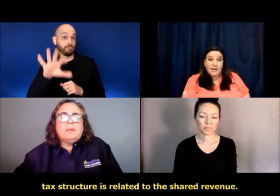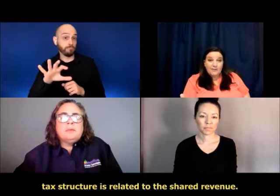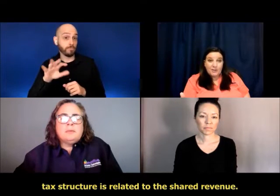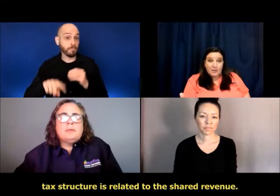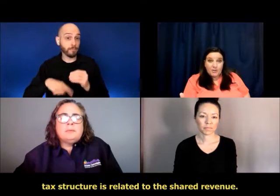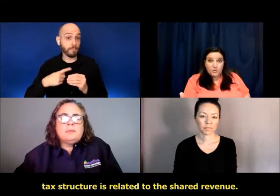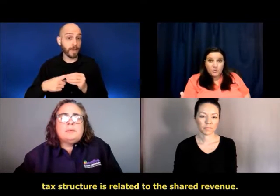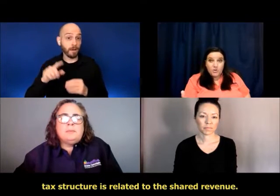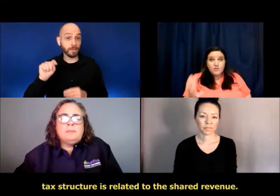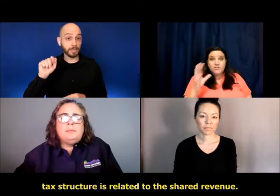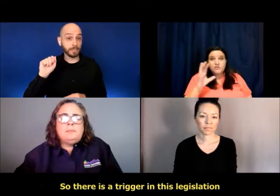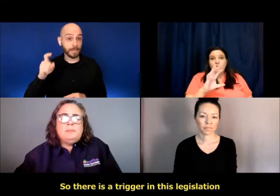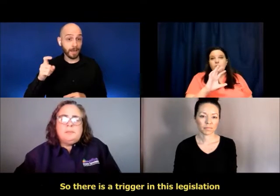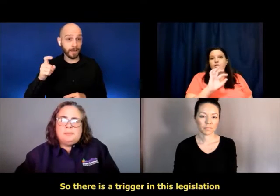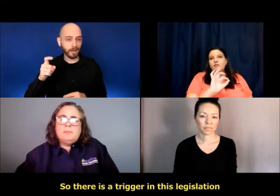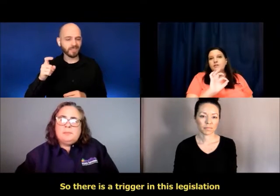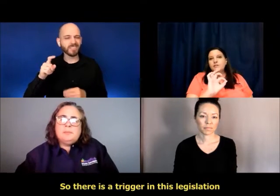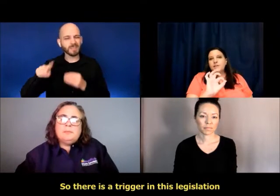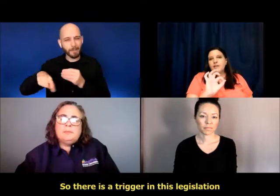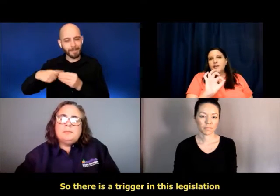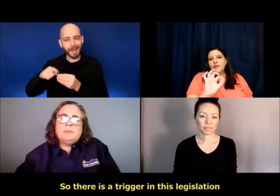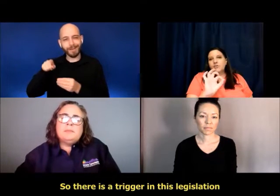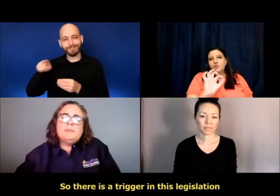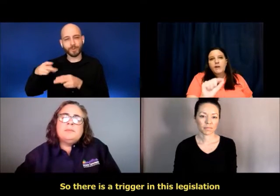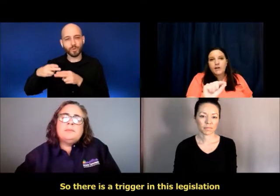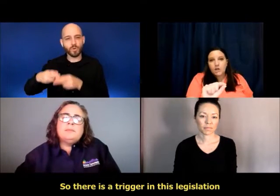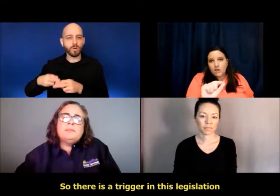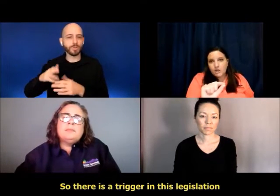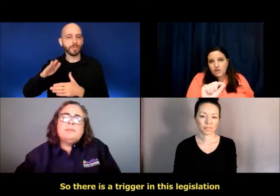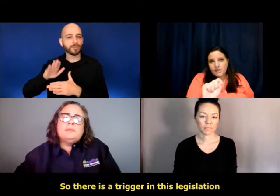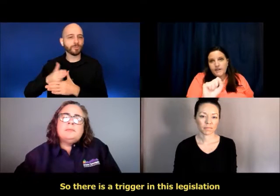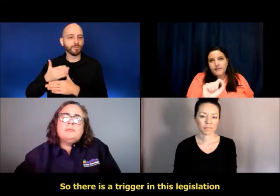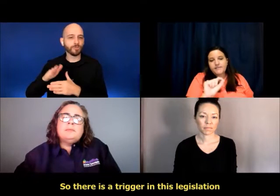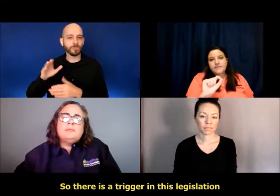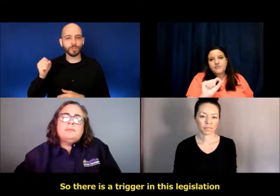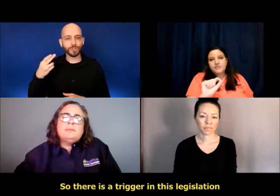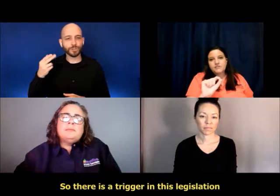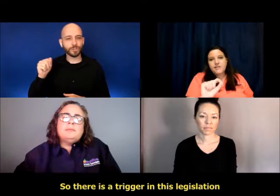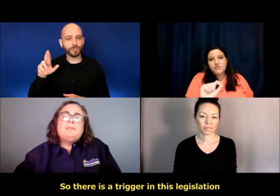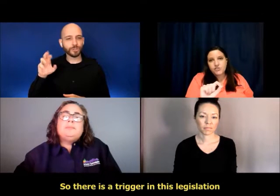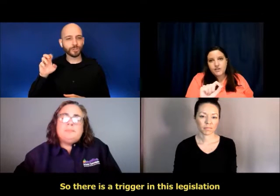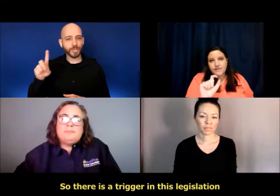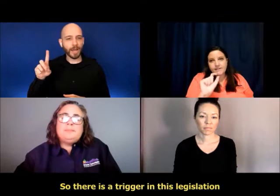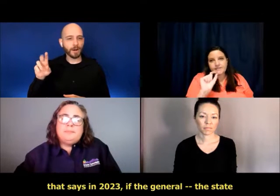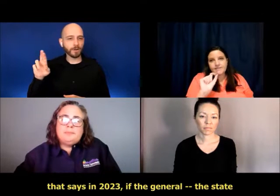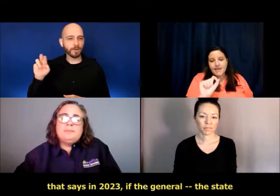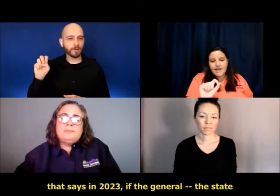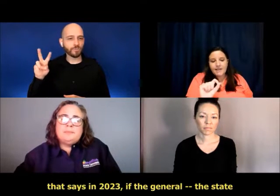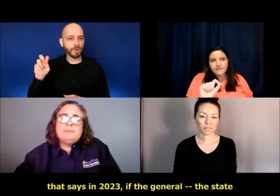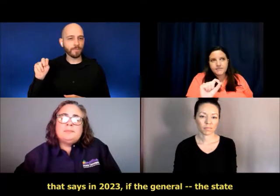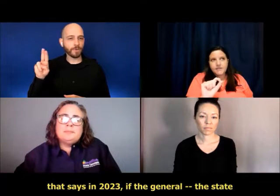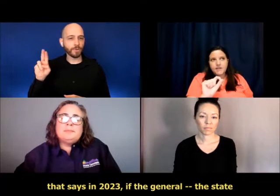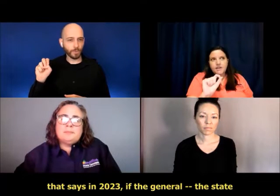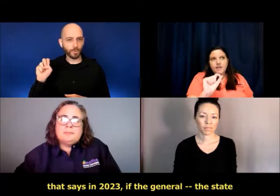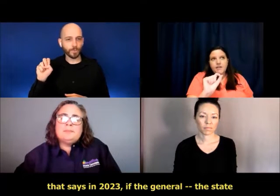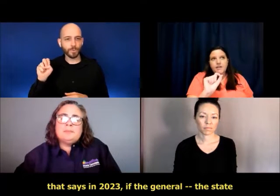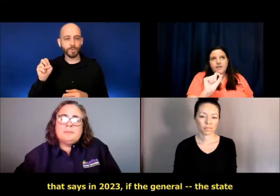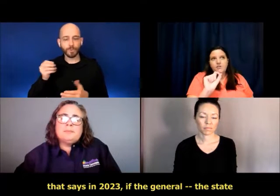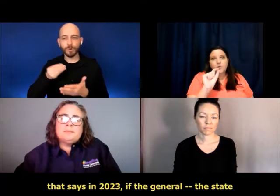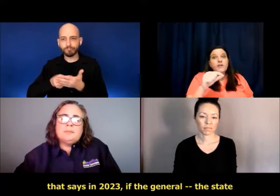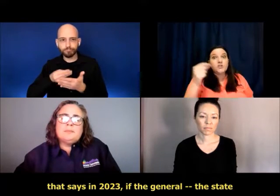the shared revenue. So there is a trigger in this legislation that says